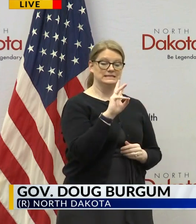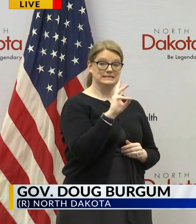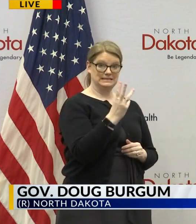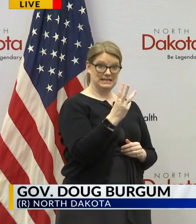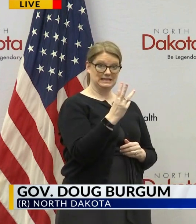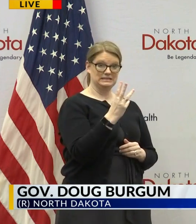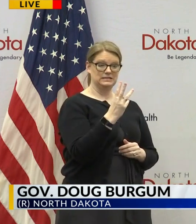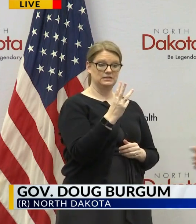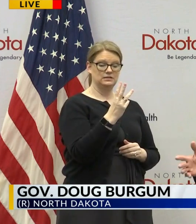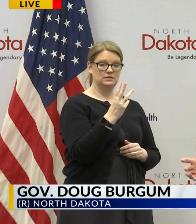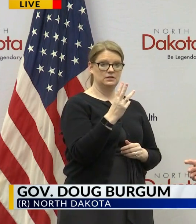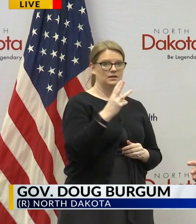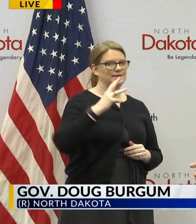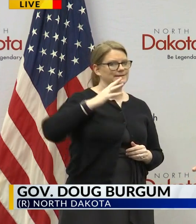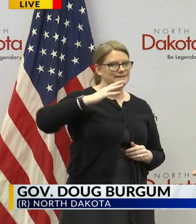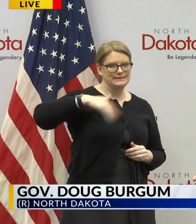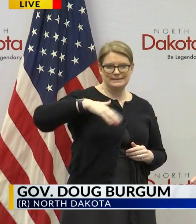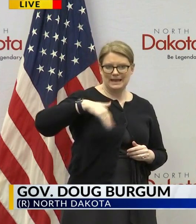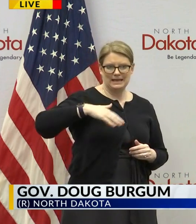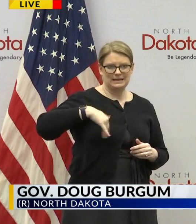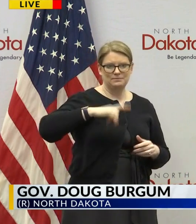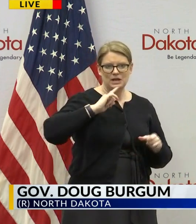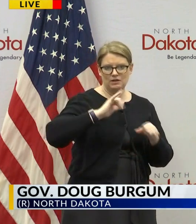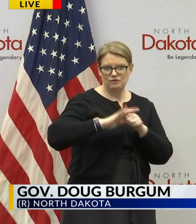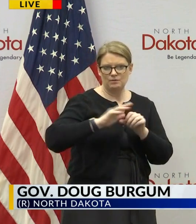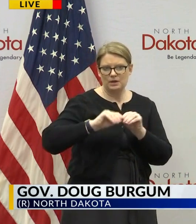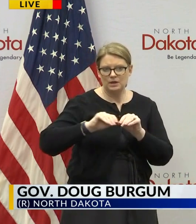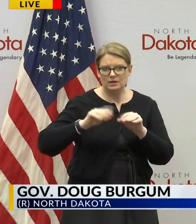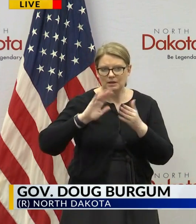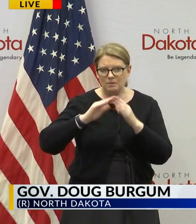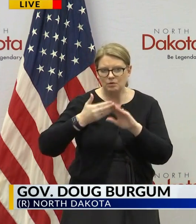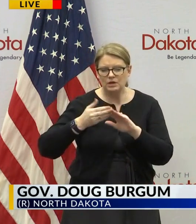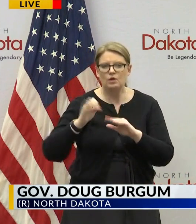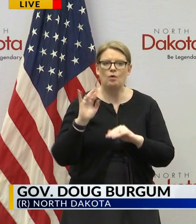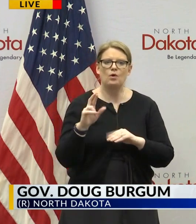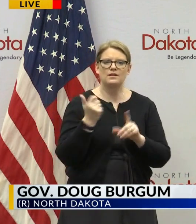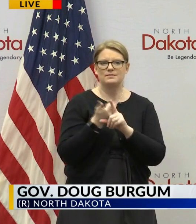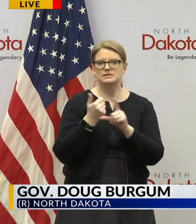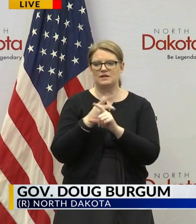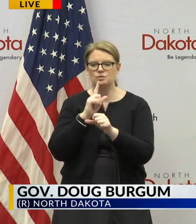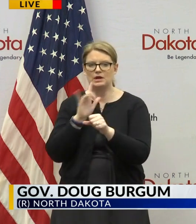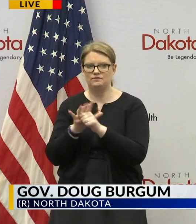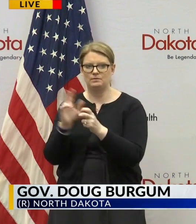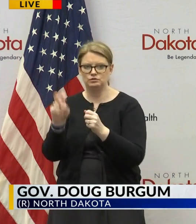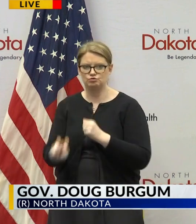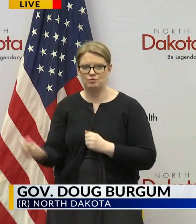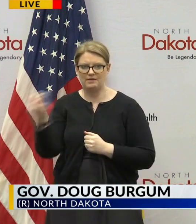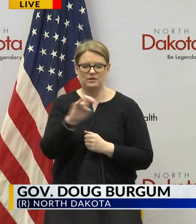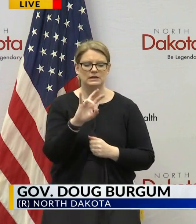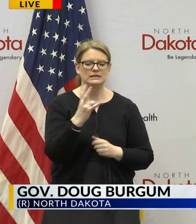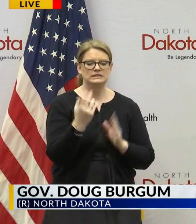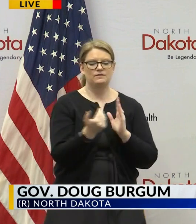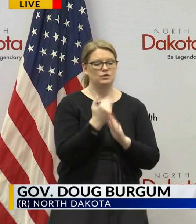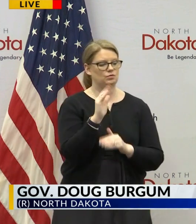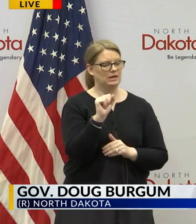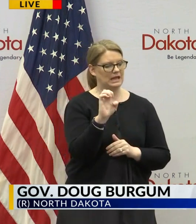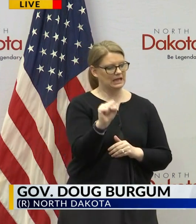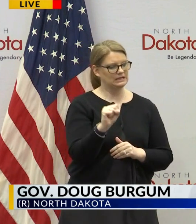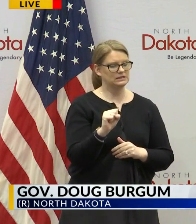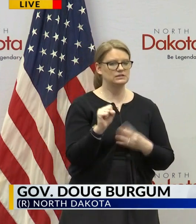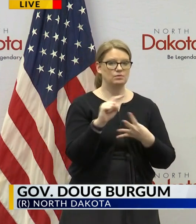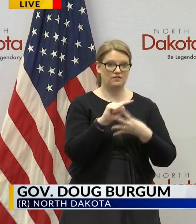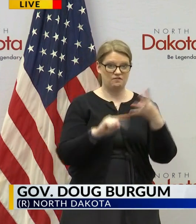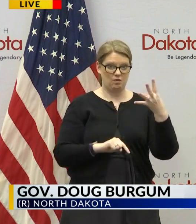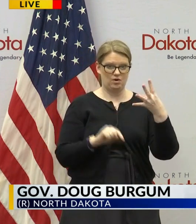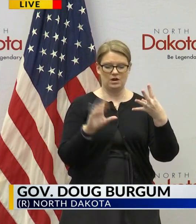cases either have not yet been confirmed community or they were confirmed travel the seven new cases came across four different